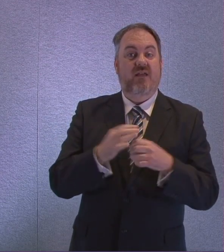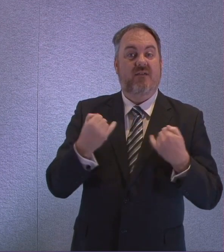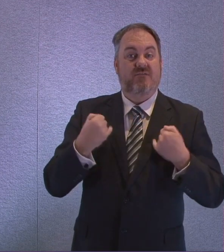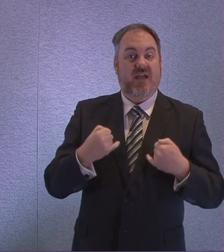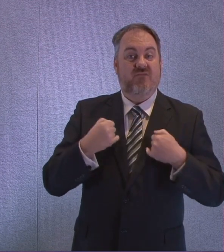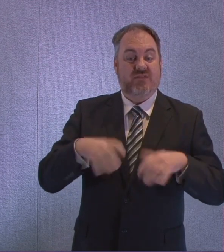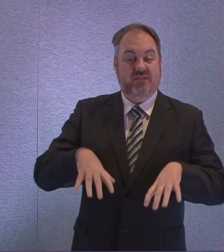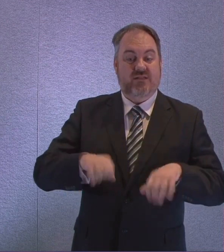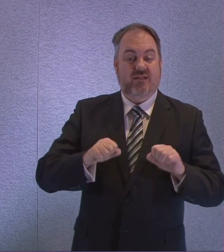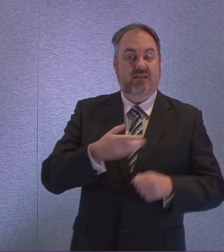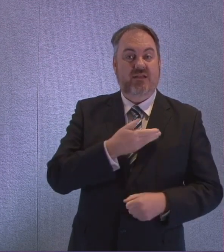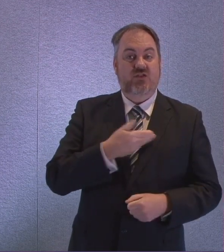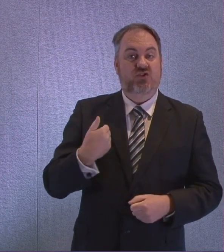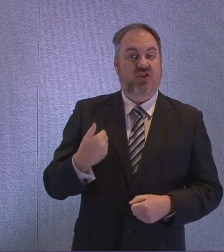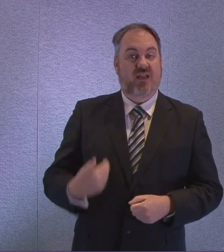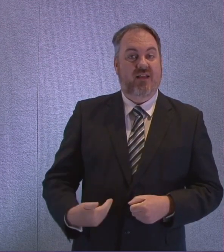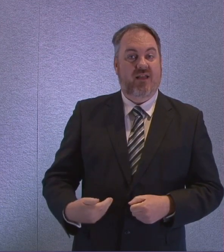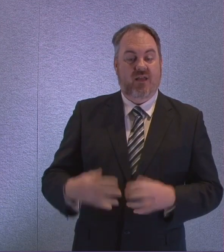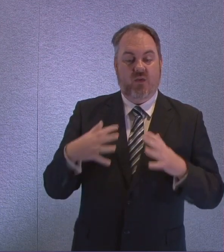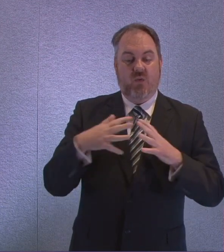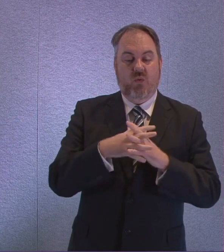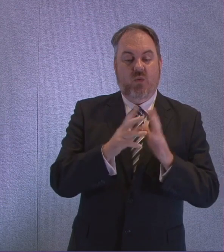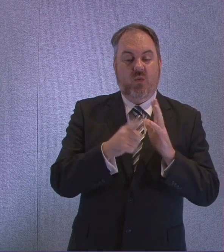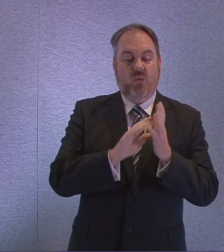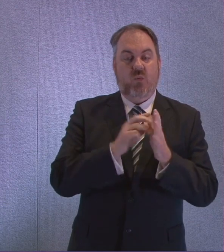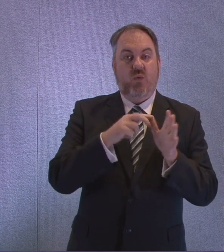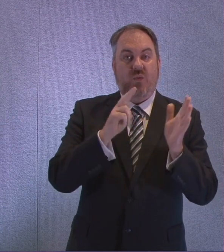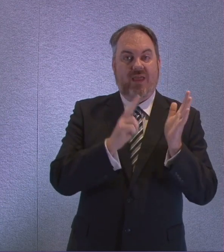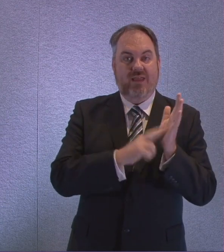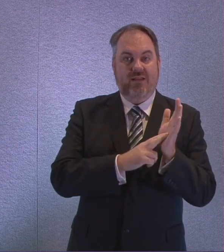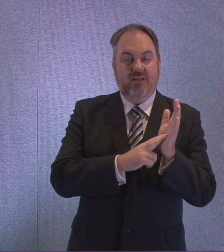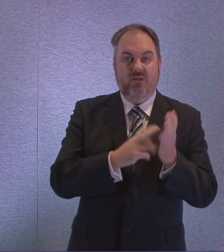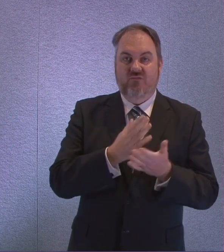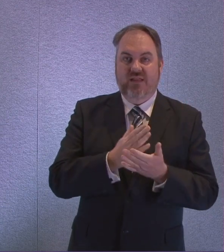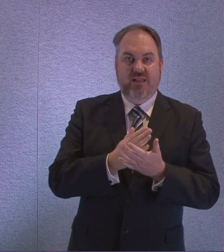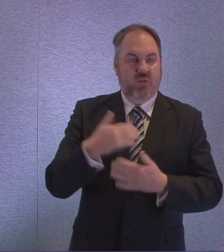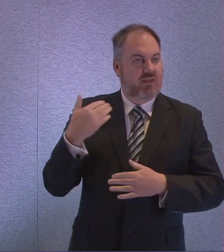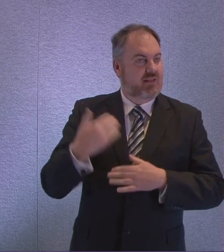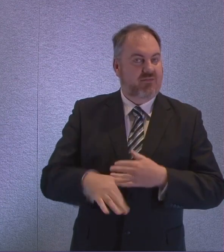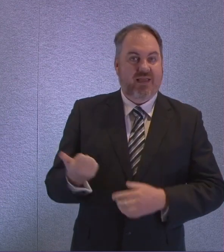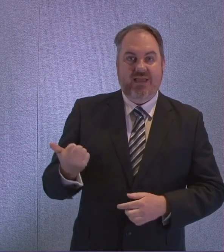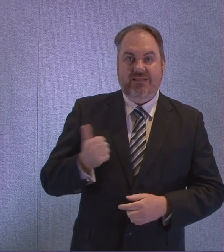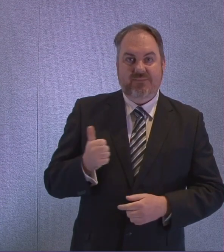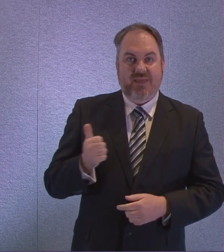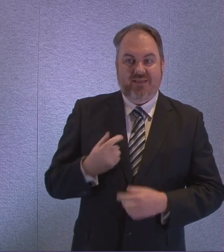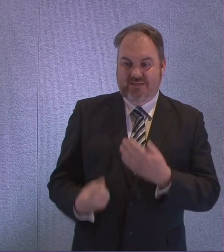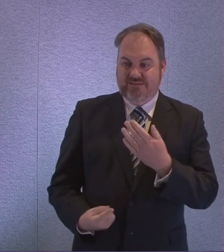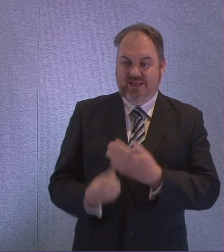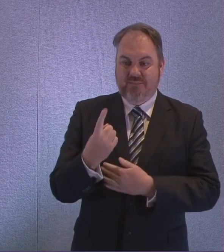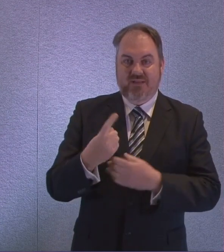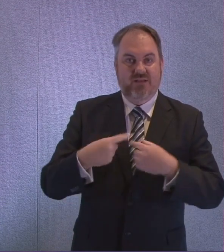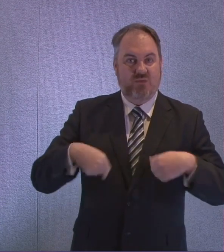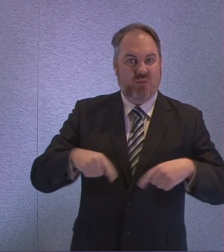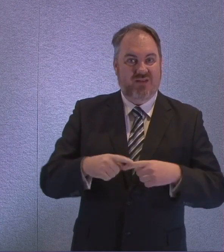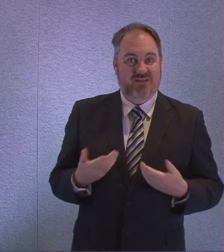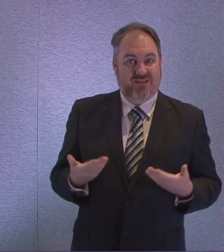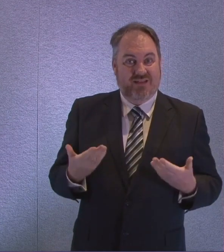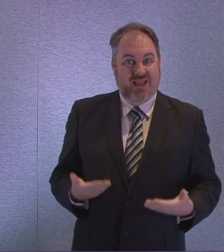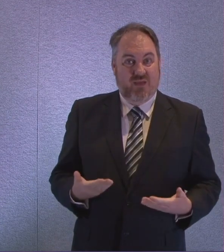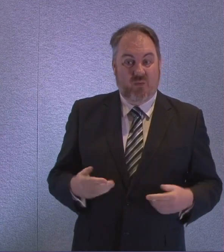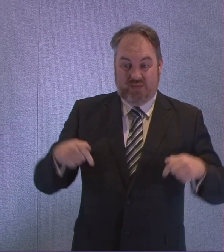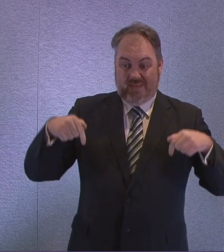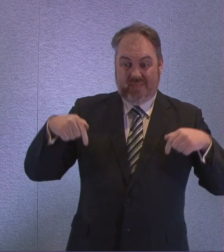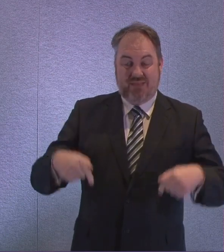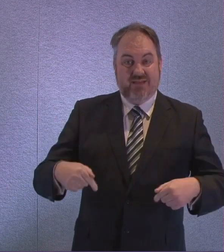our lives have been transformed in ways that would have been unimaginable just a few weeks ago. And this virtual session of FMQs